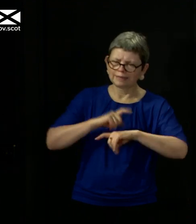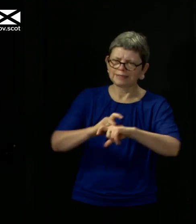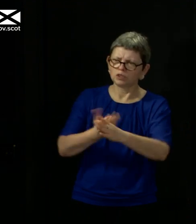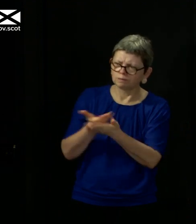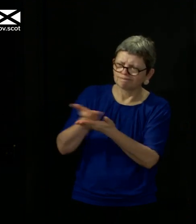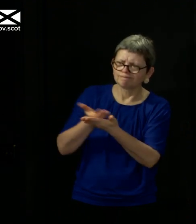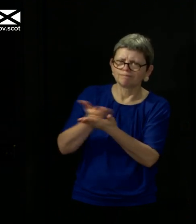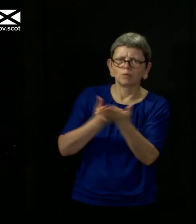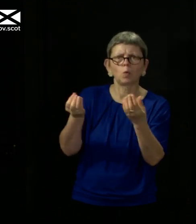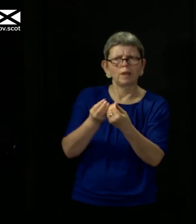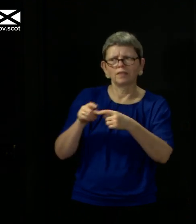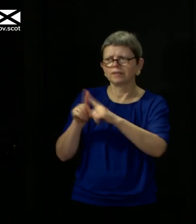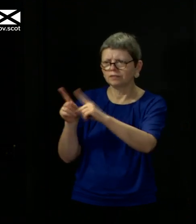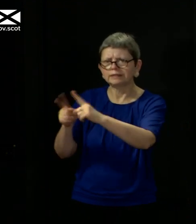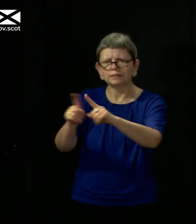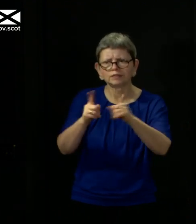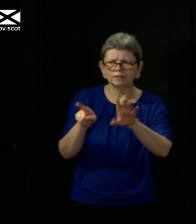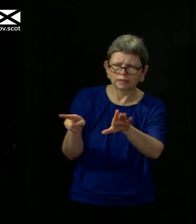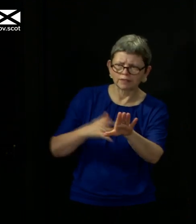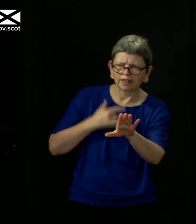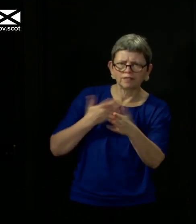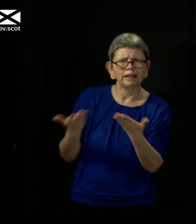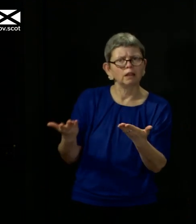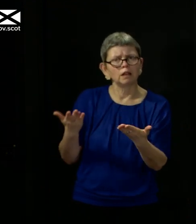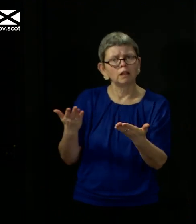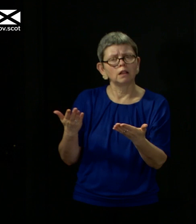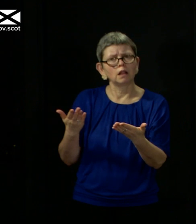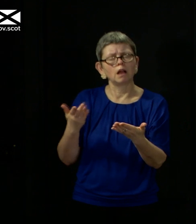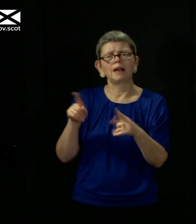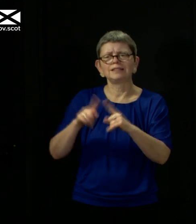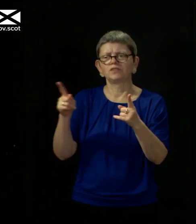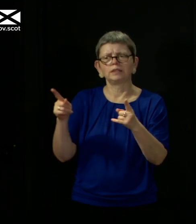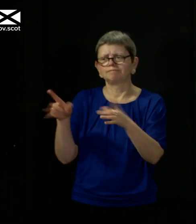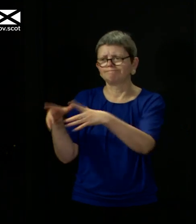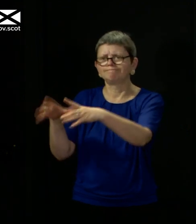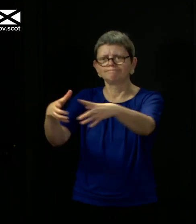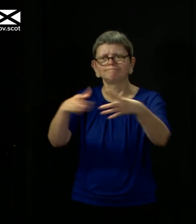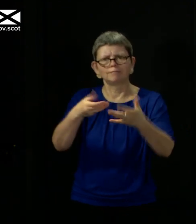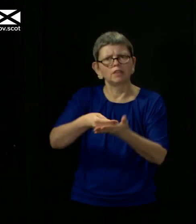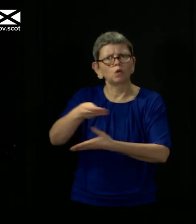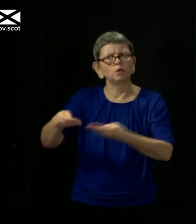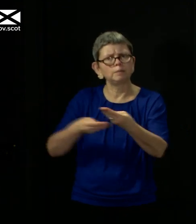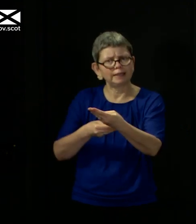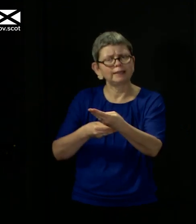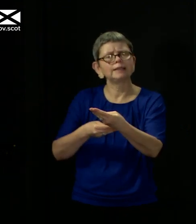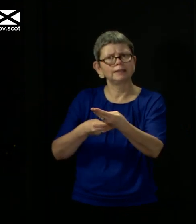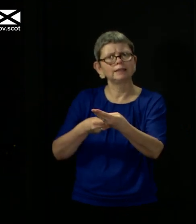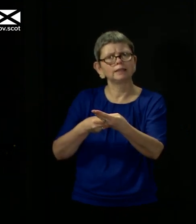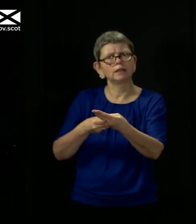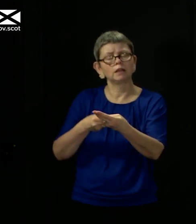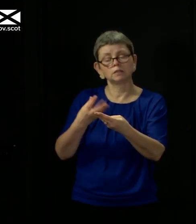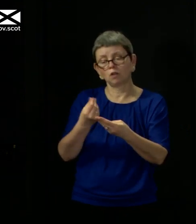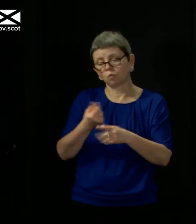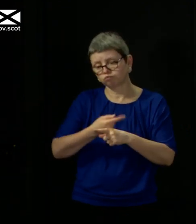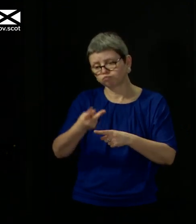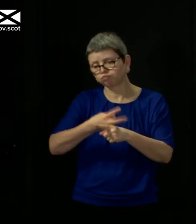different businesses if they feel a need for that, and also with different sectors of the economy. And as we go through the process of the next